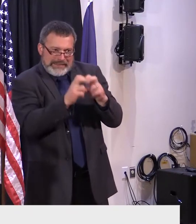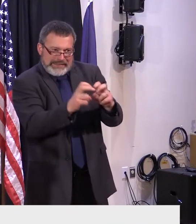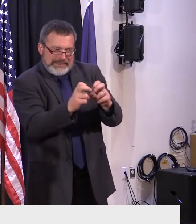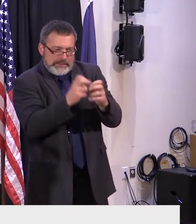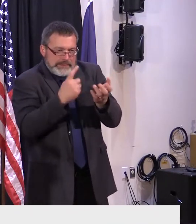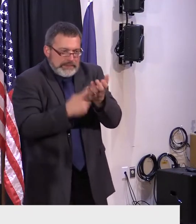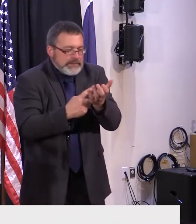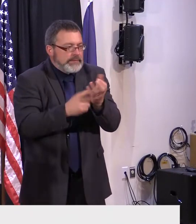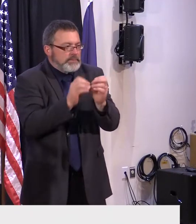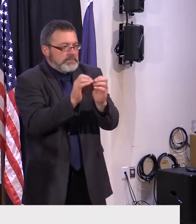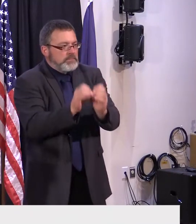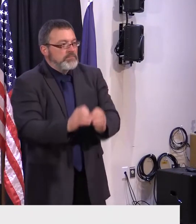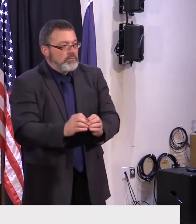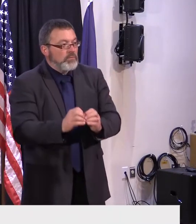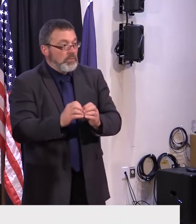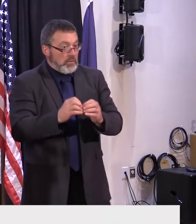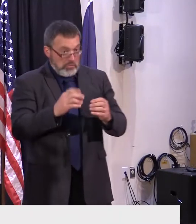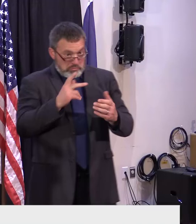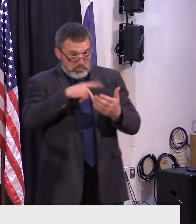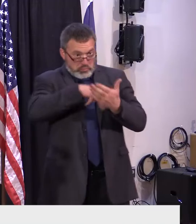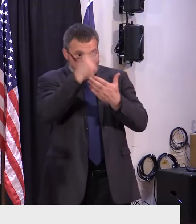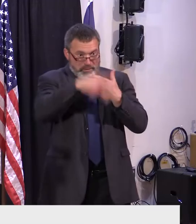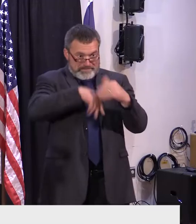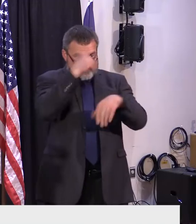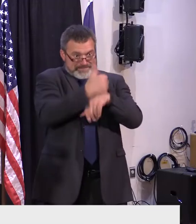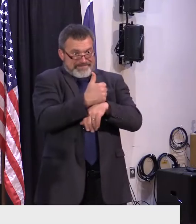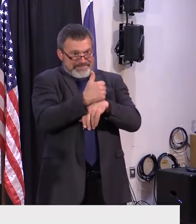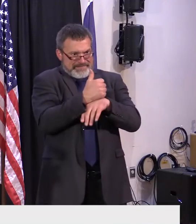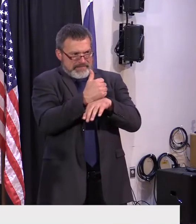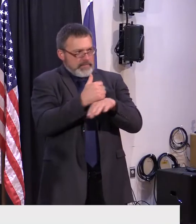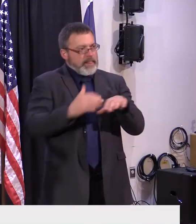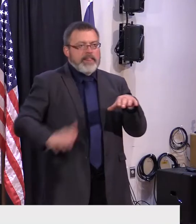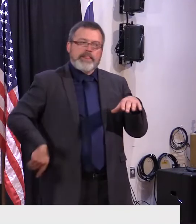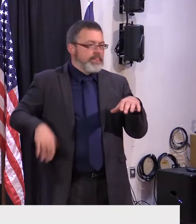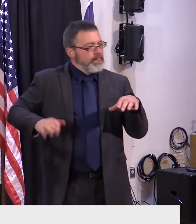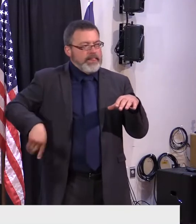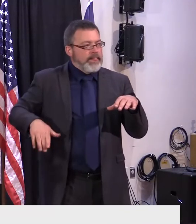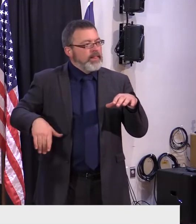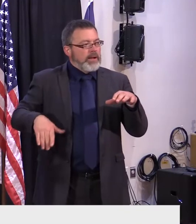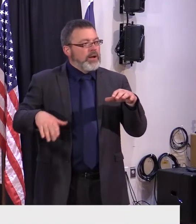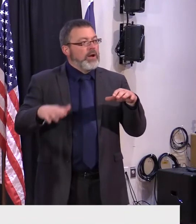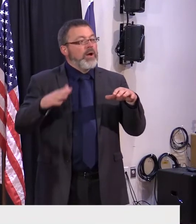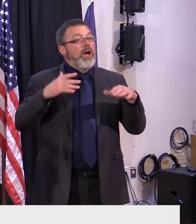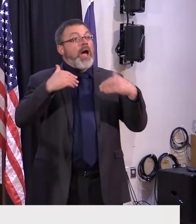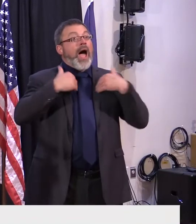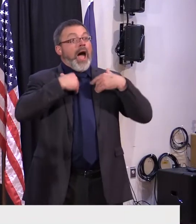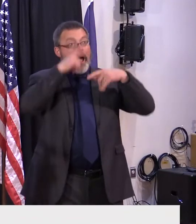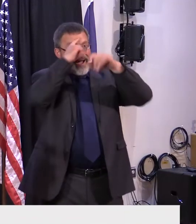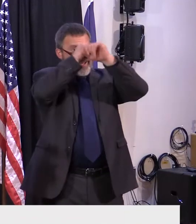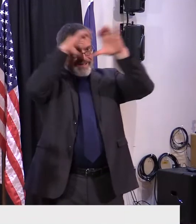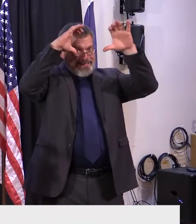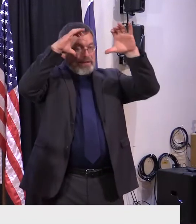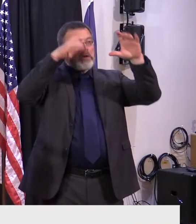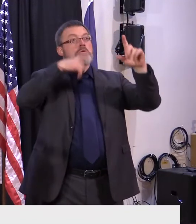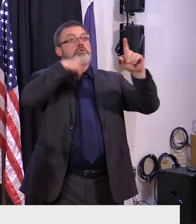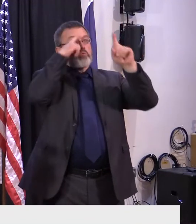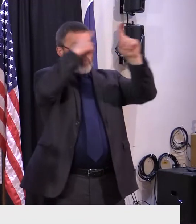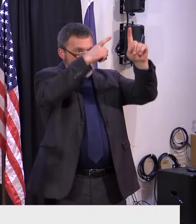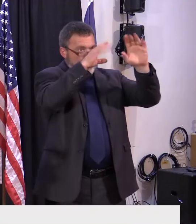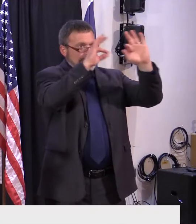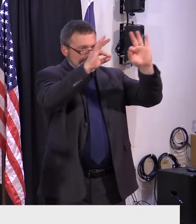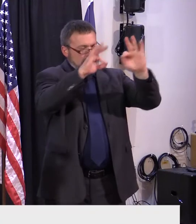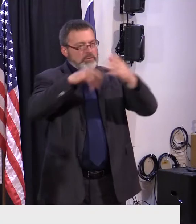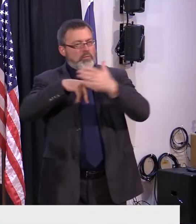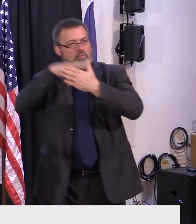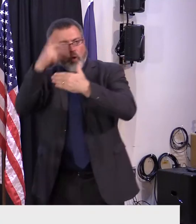describes all that right now. But it's something that is our goal. Will Vermont, do you